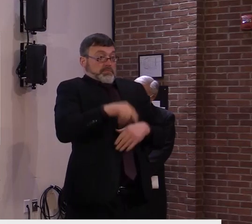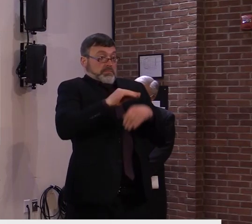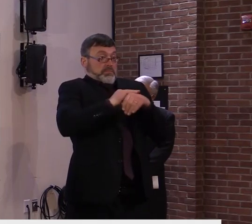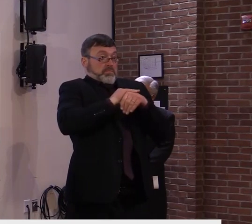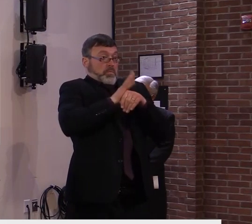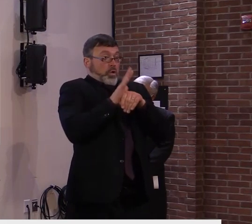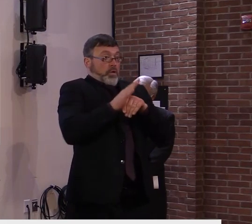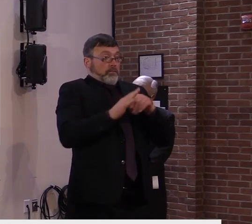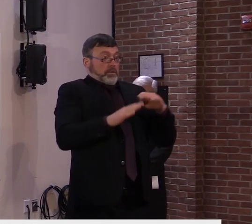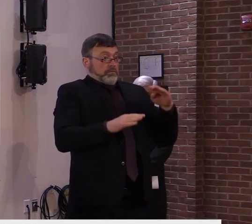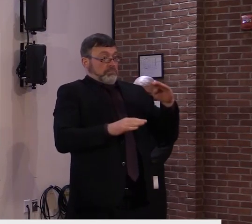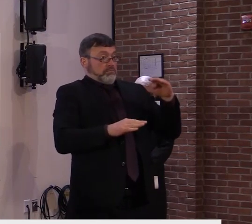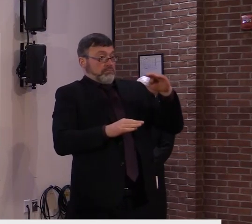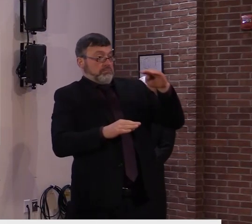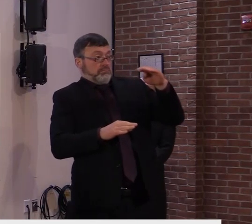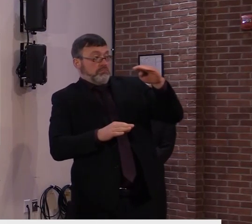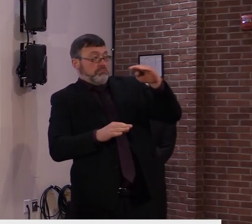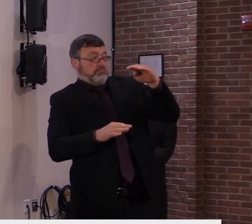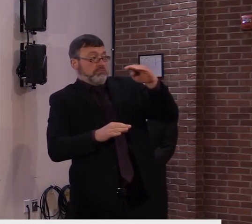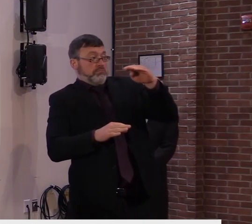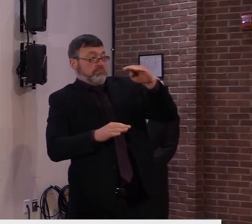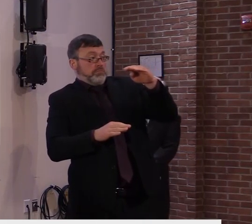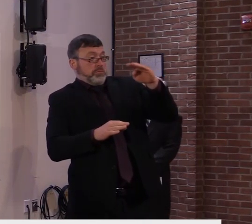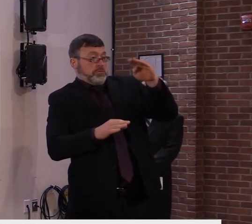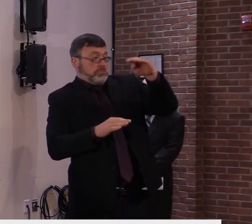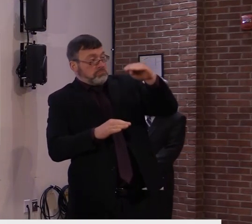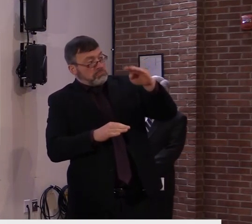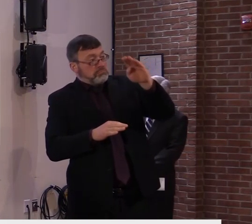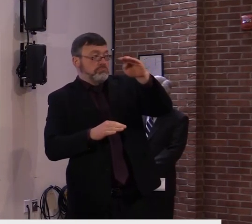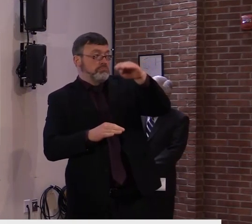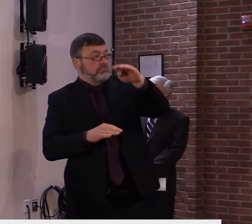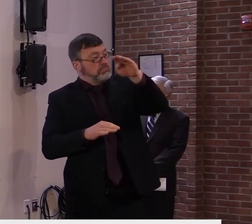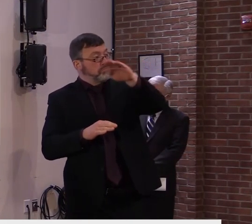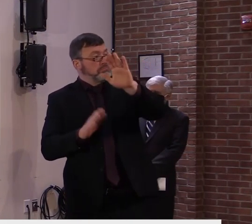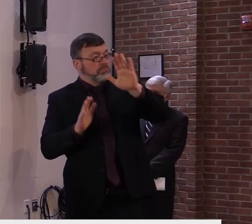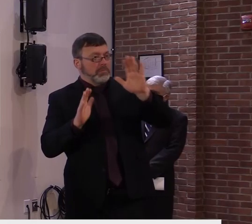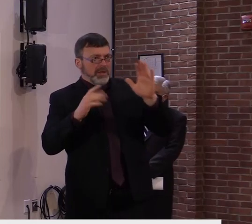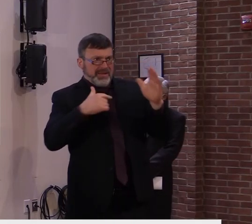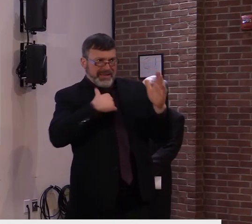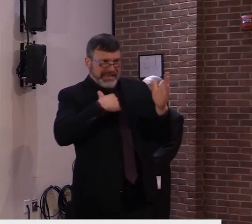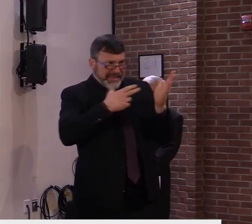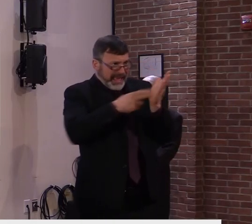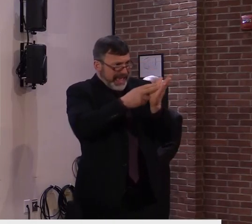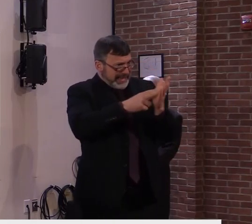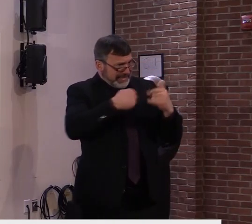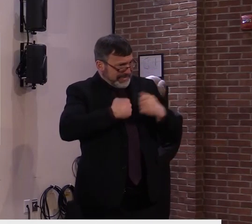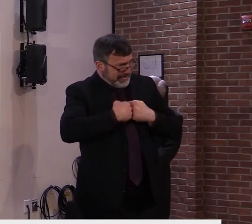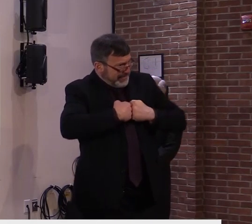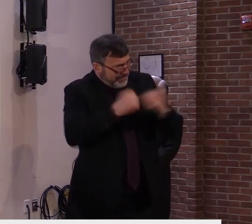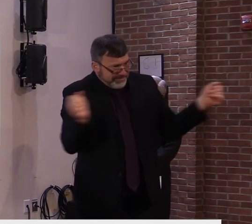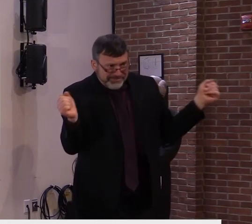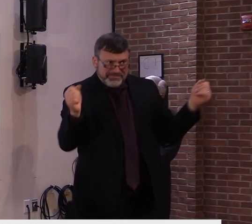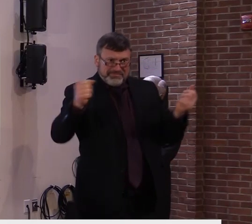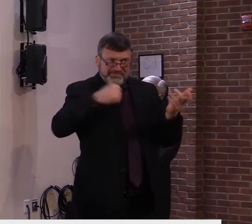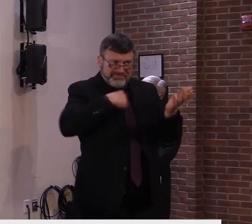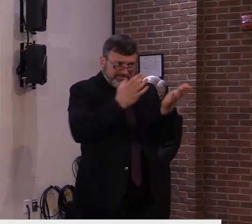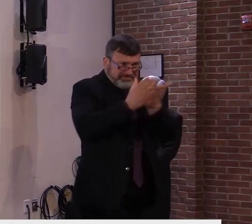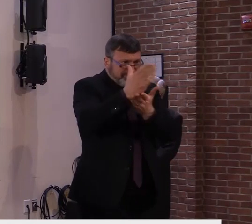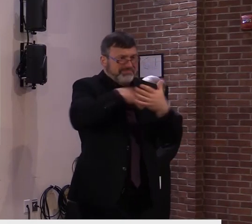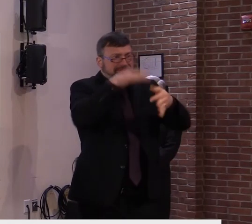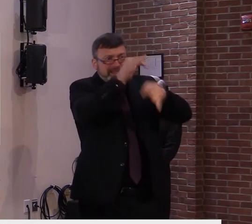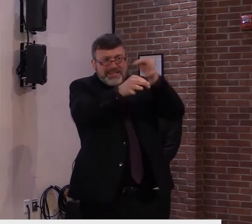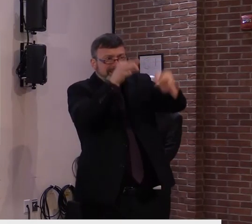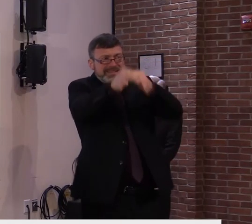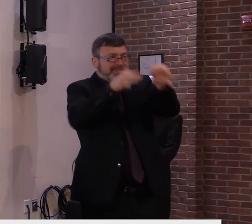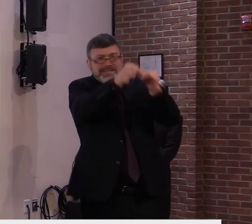give all the information we can within the letter of the law. We want to make sure that, but I share your frustration in not getting